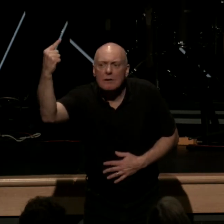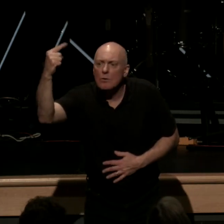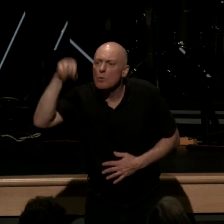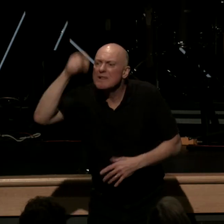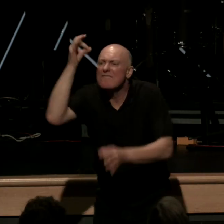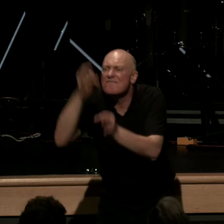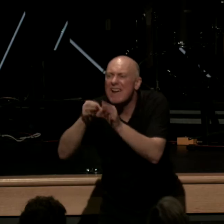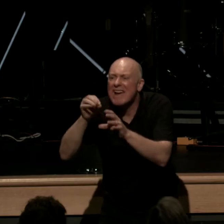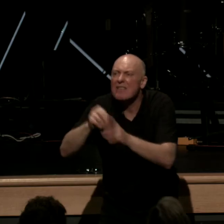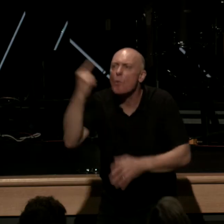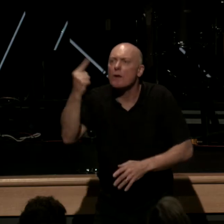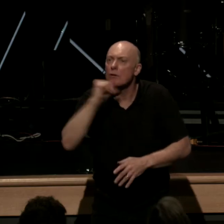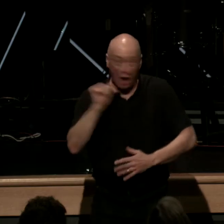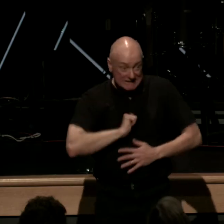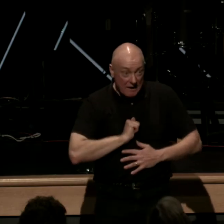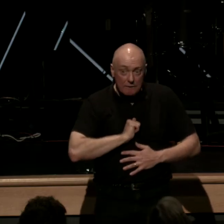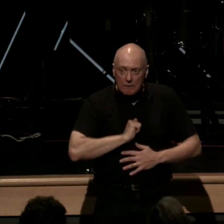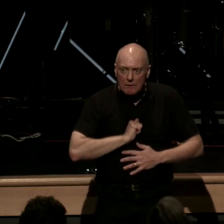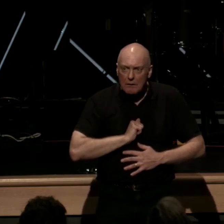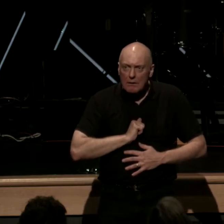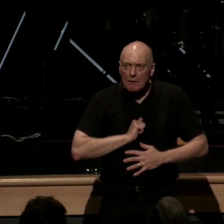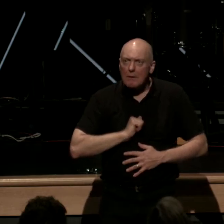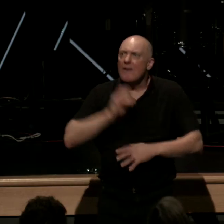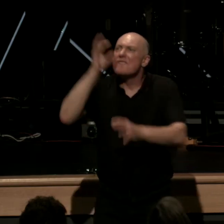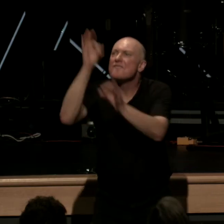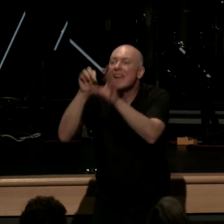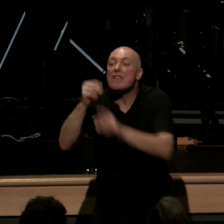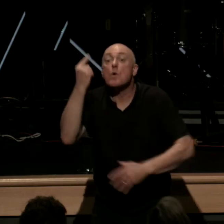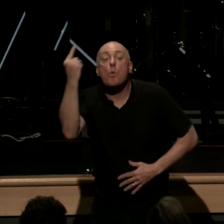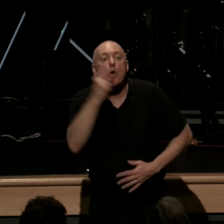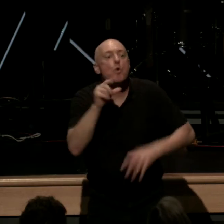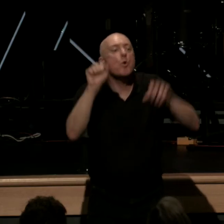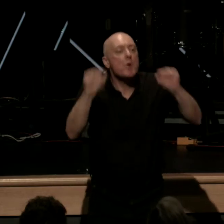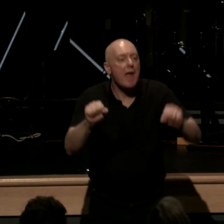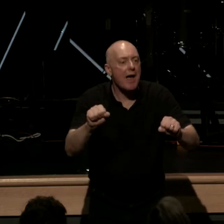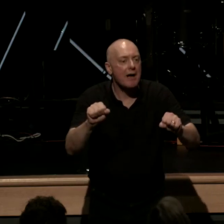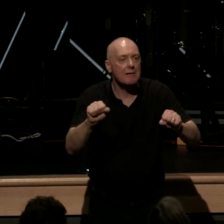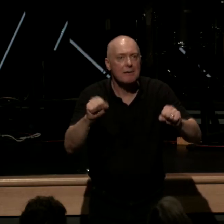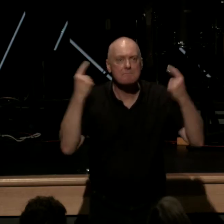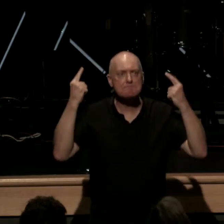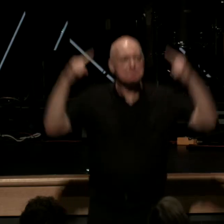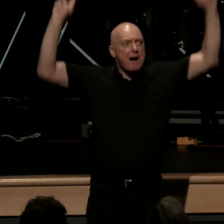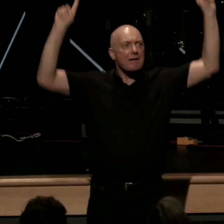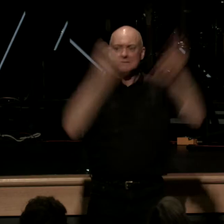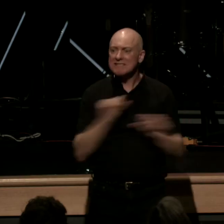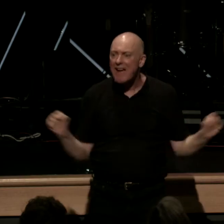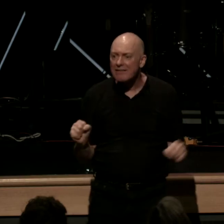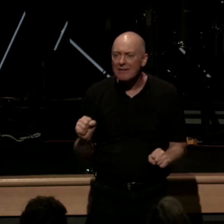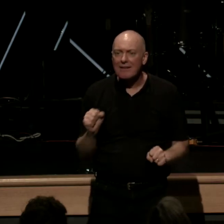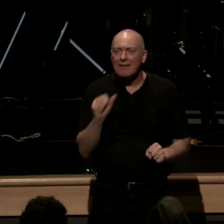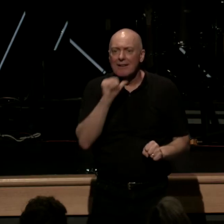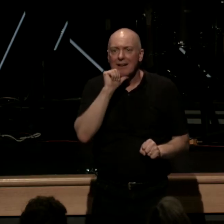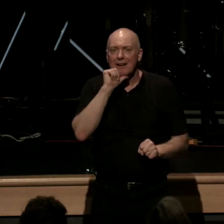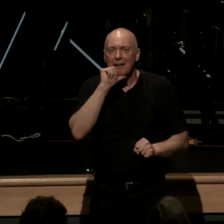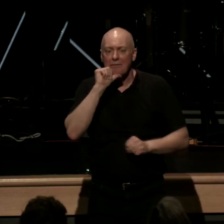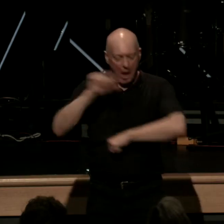beyond self faith in one who can deliver us not these man-made band-aid solutions that never work